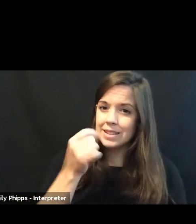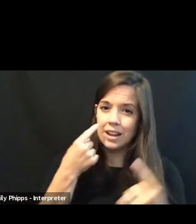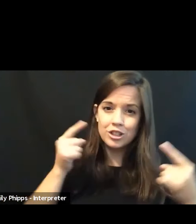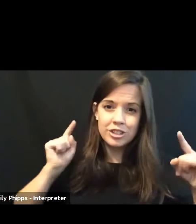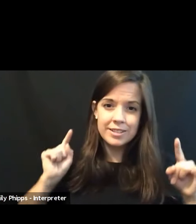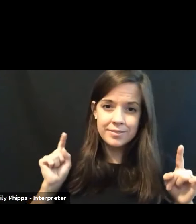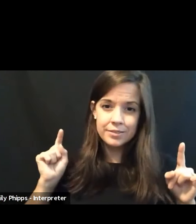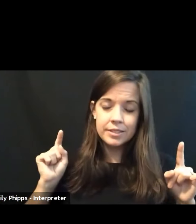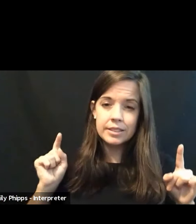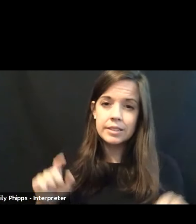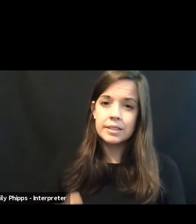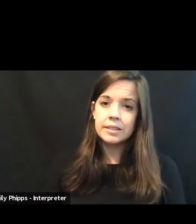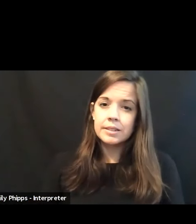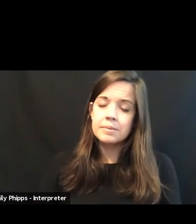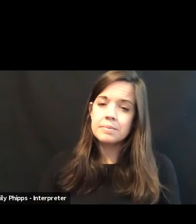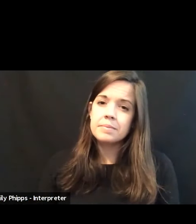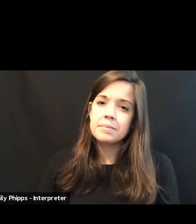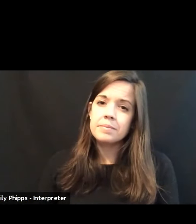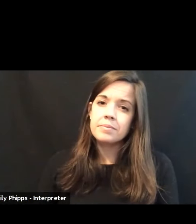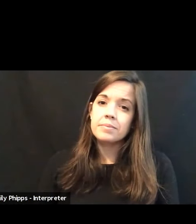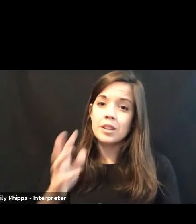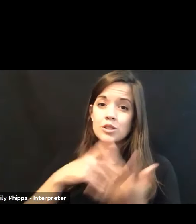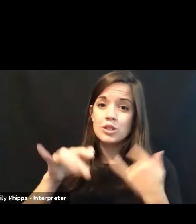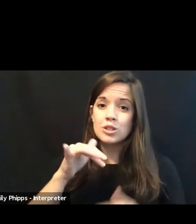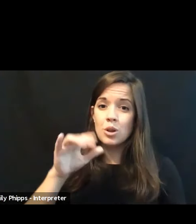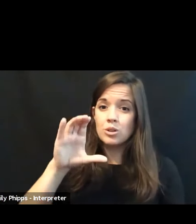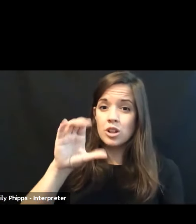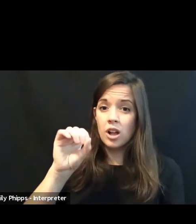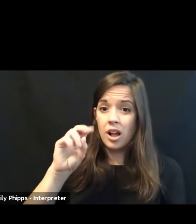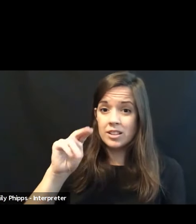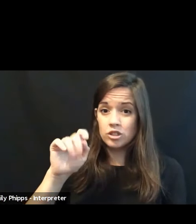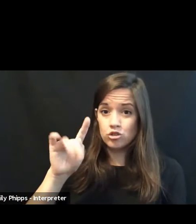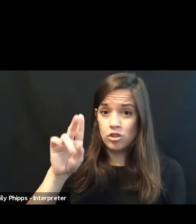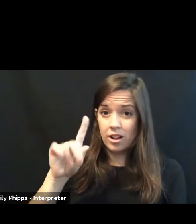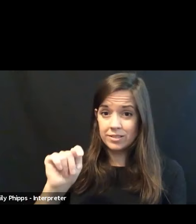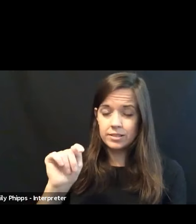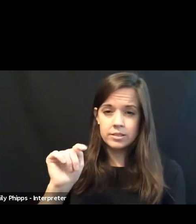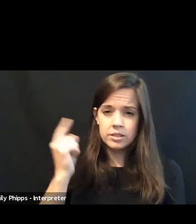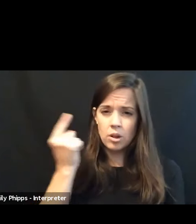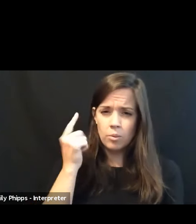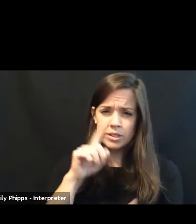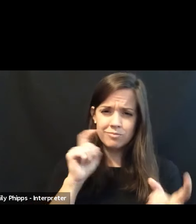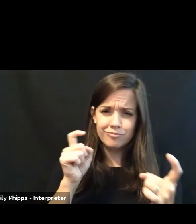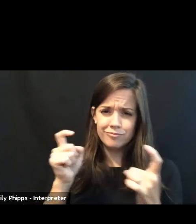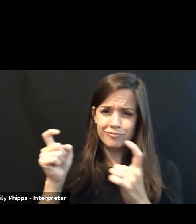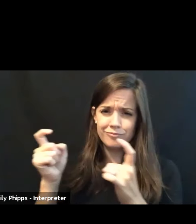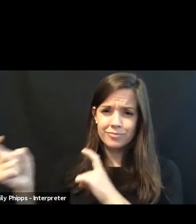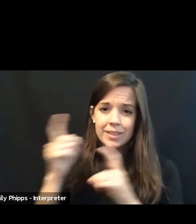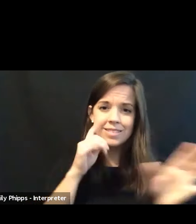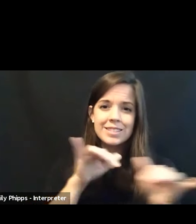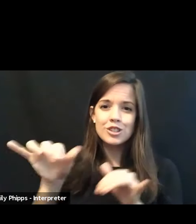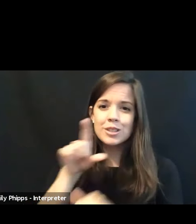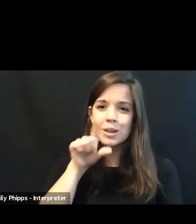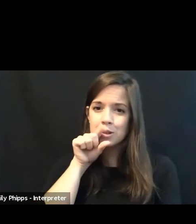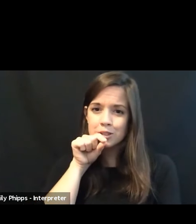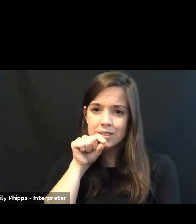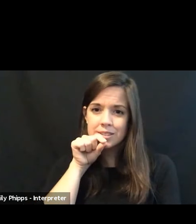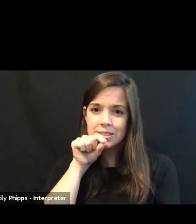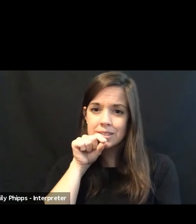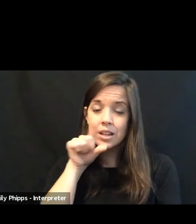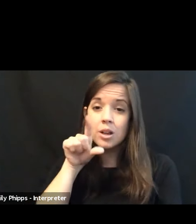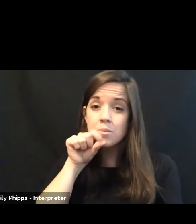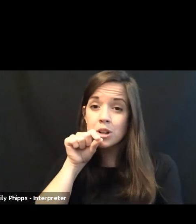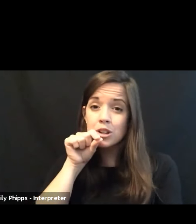So social construct is constantly changing our maps, as it does for birds. I mean, birds are